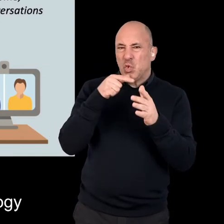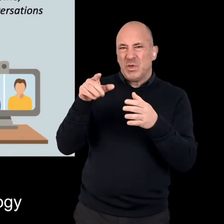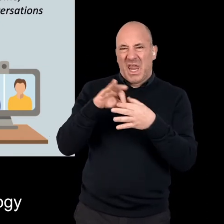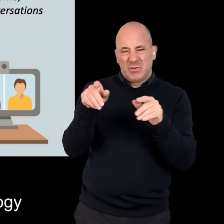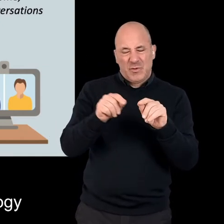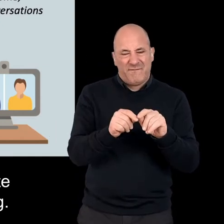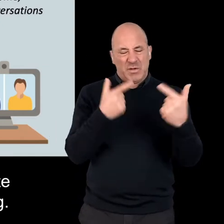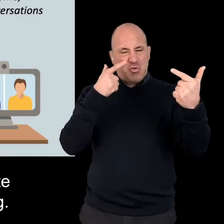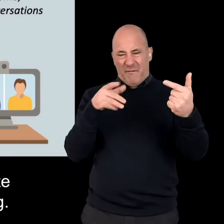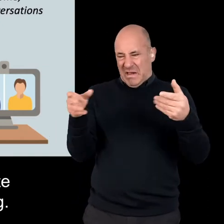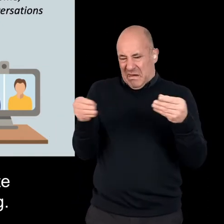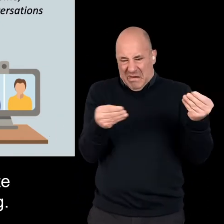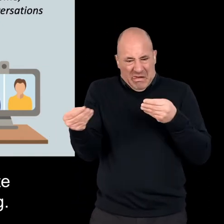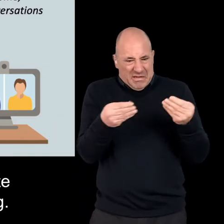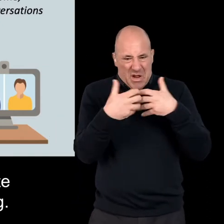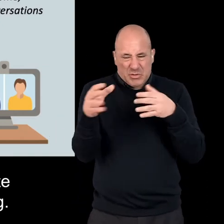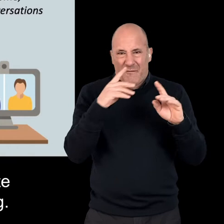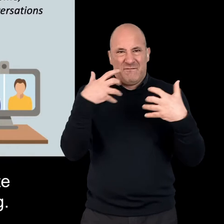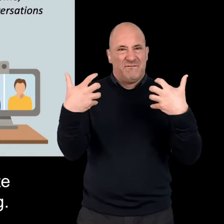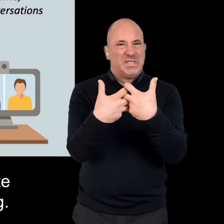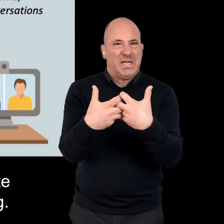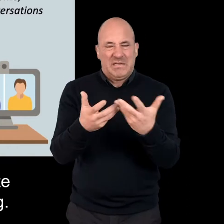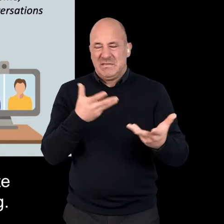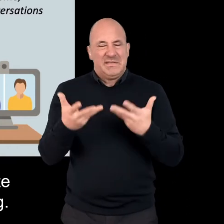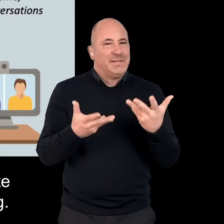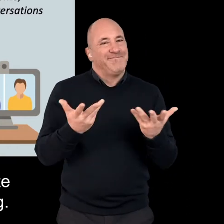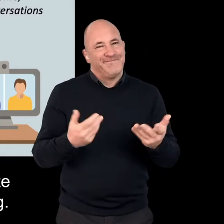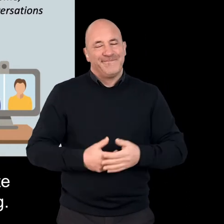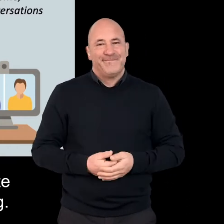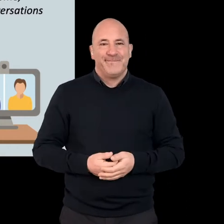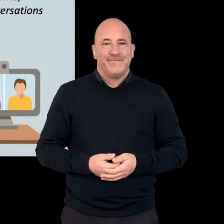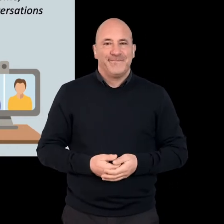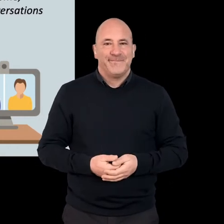assistive technology that may be difficult to operate alongside video conferencing.